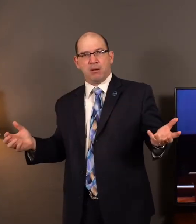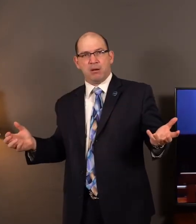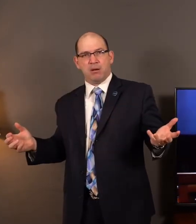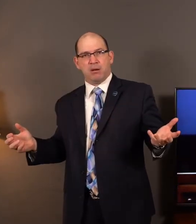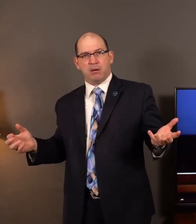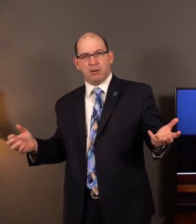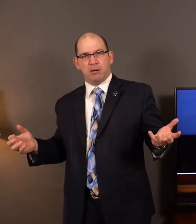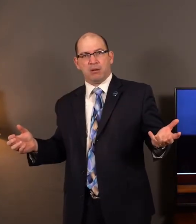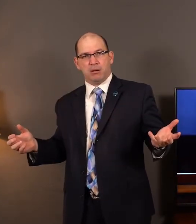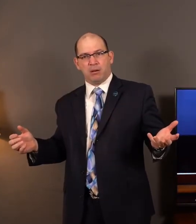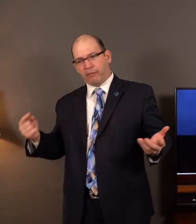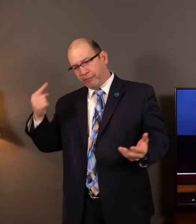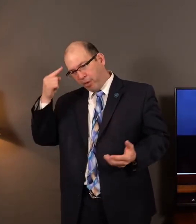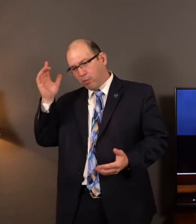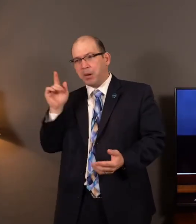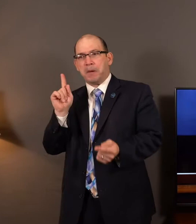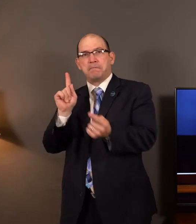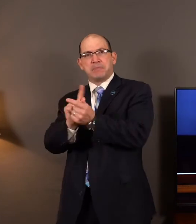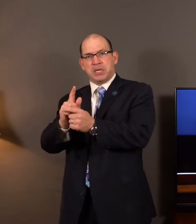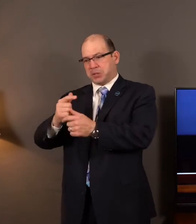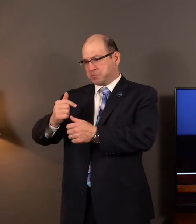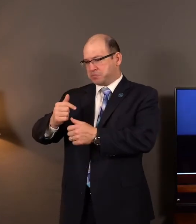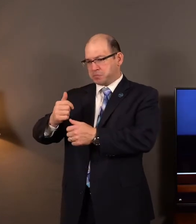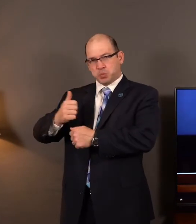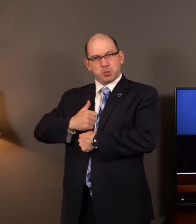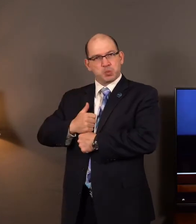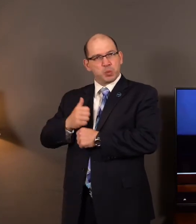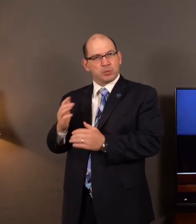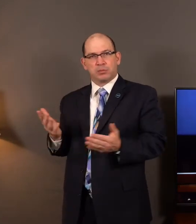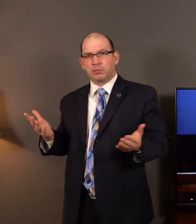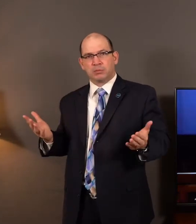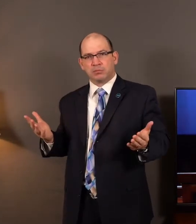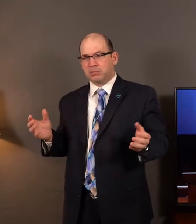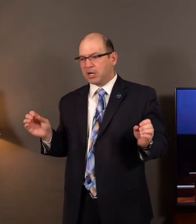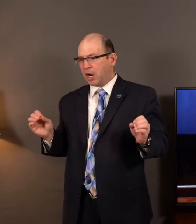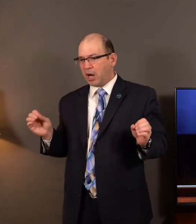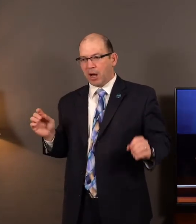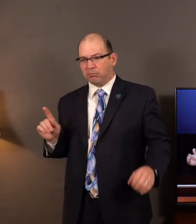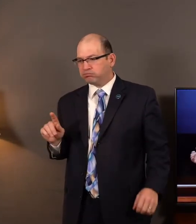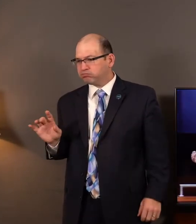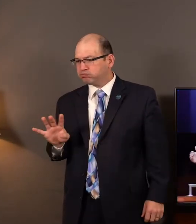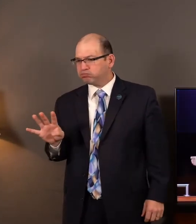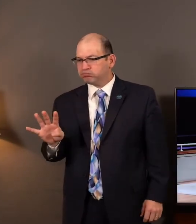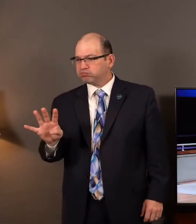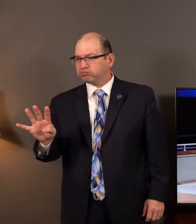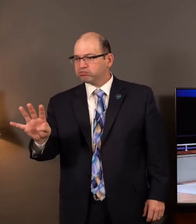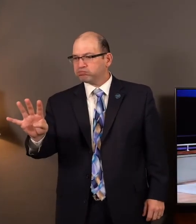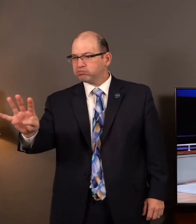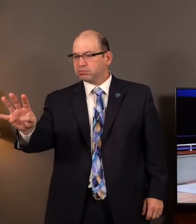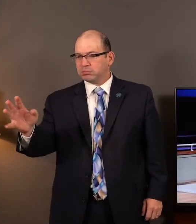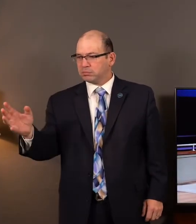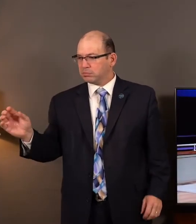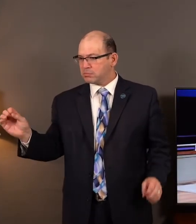to encounter a guard, someone on the lookout or whatever. But as they're making their way into the outskirts of that camp, there's nobody.